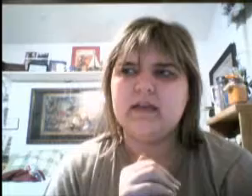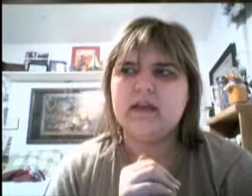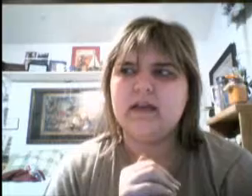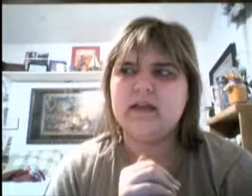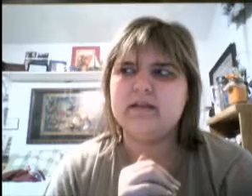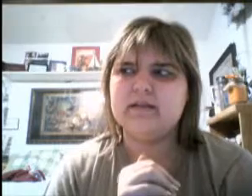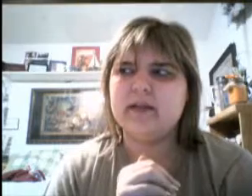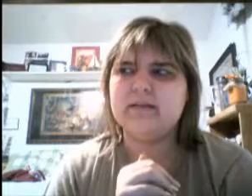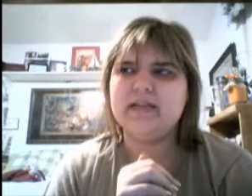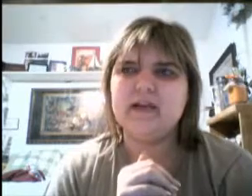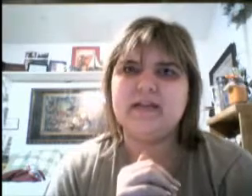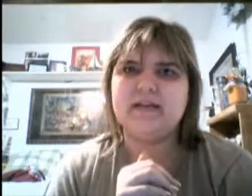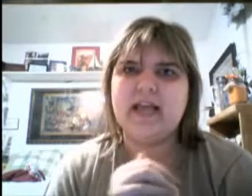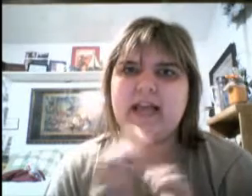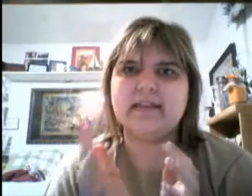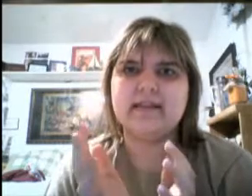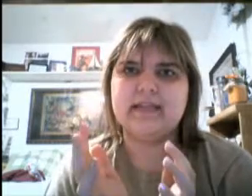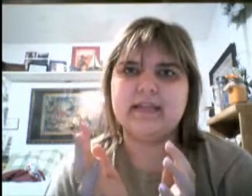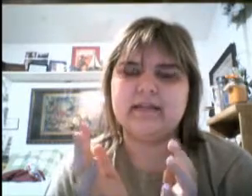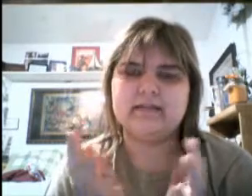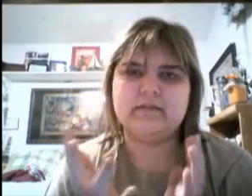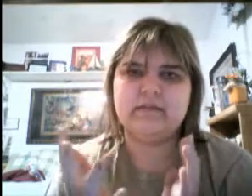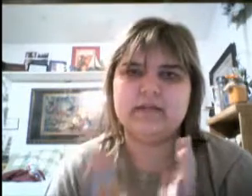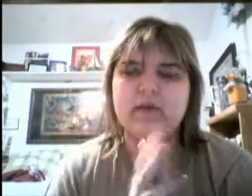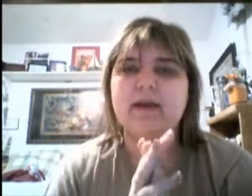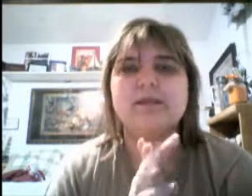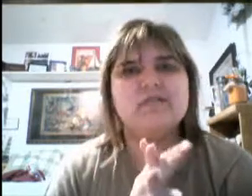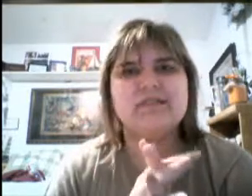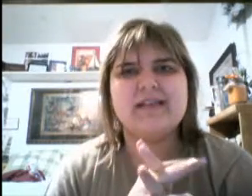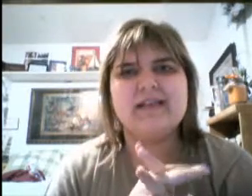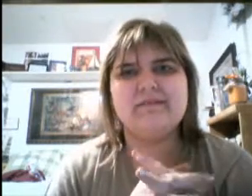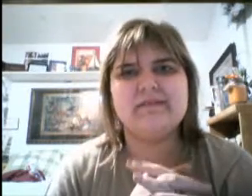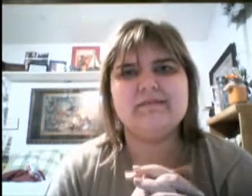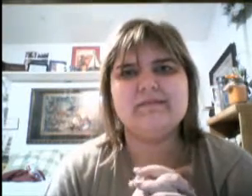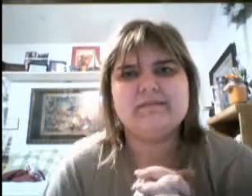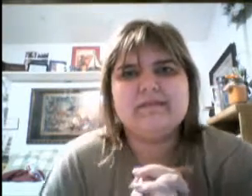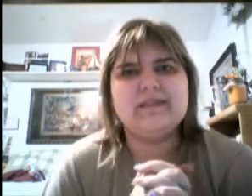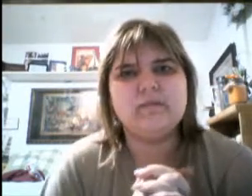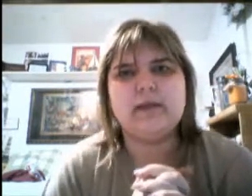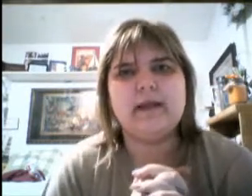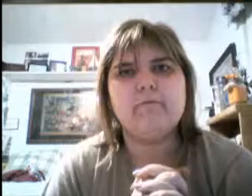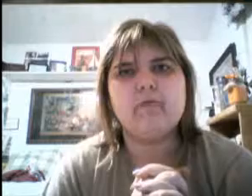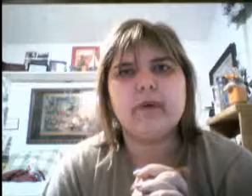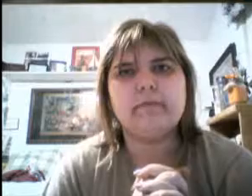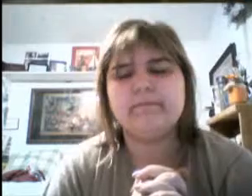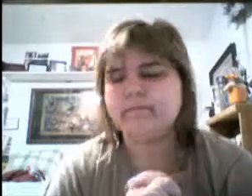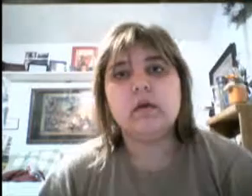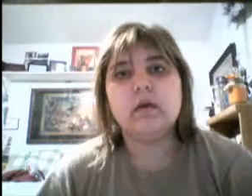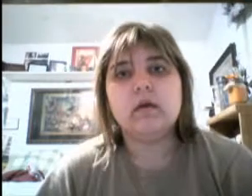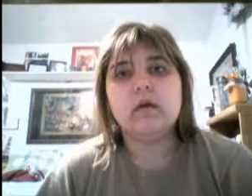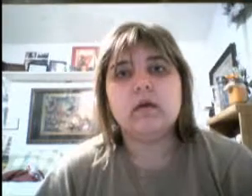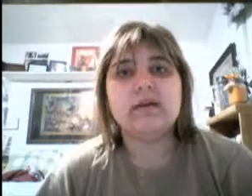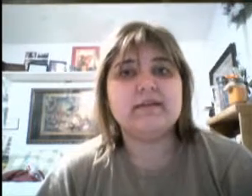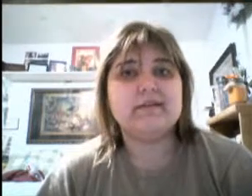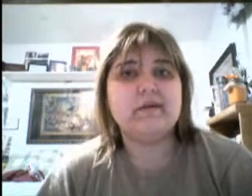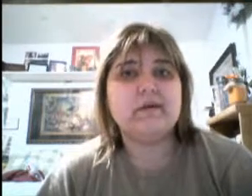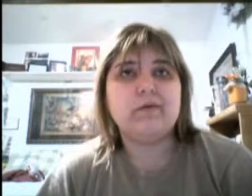I mean, I didn't hate that they didn't do it that way. just kind of didn't really care for it. Okay, so